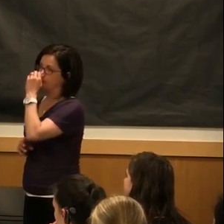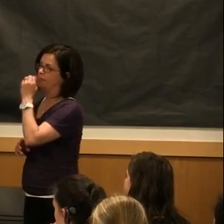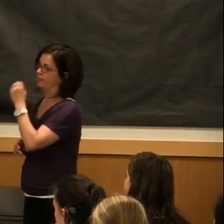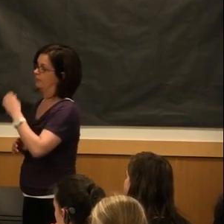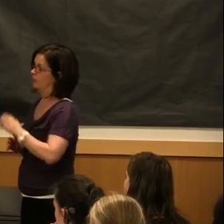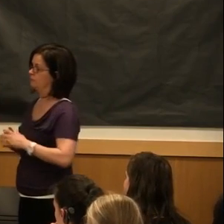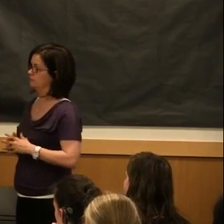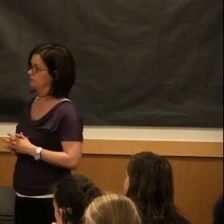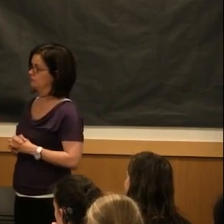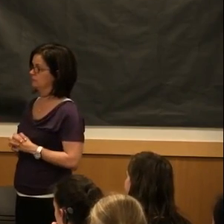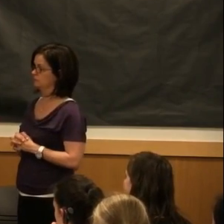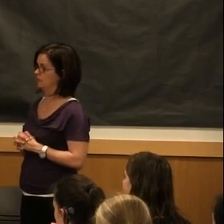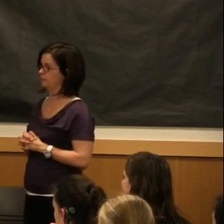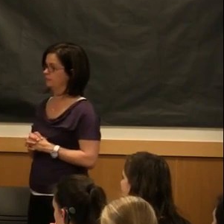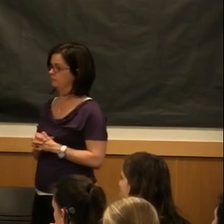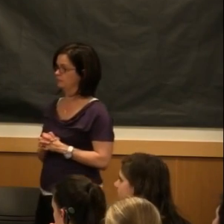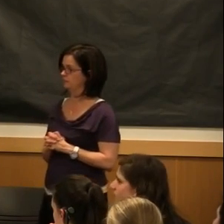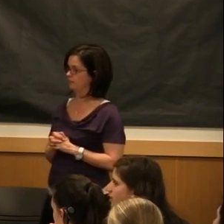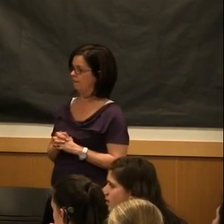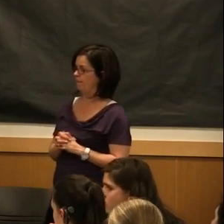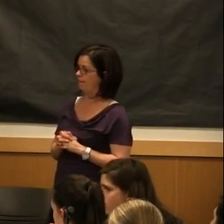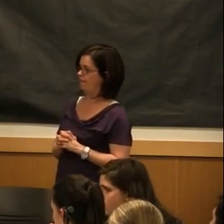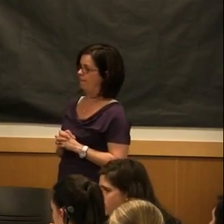Oh, do you mind me adding a comment? Absolutely.